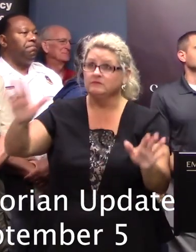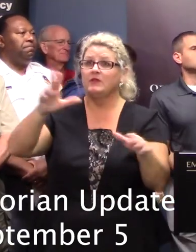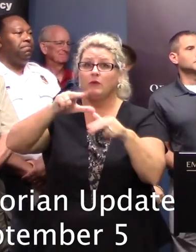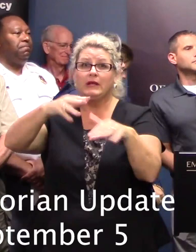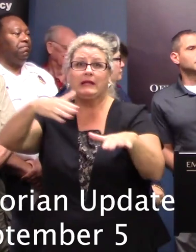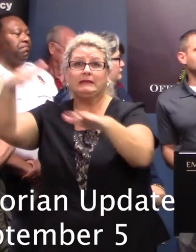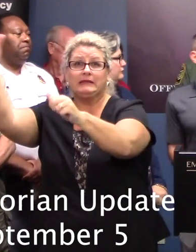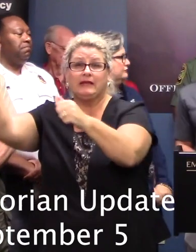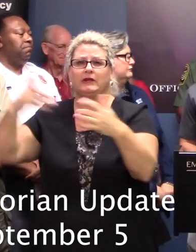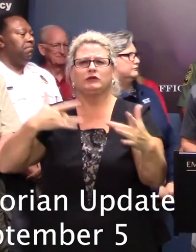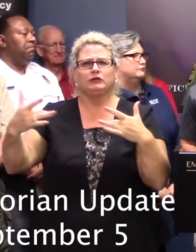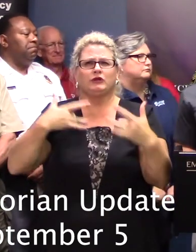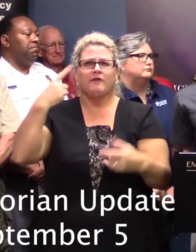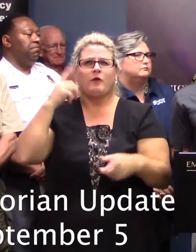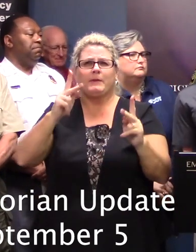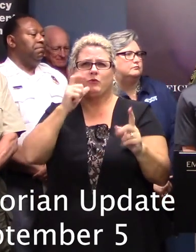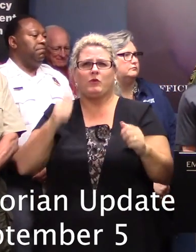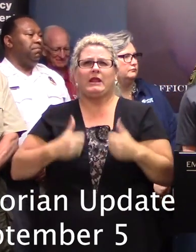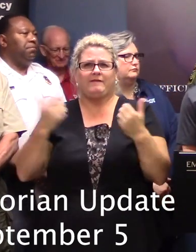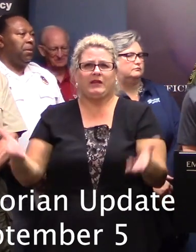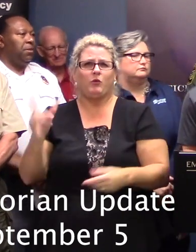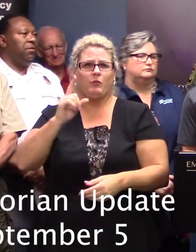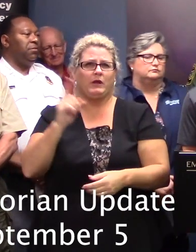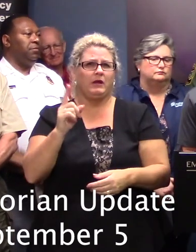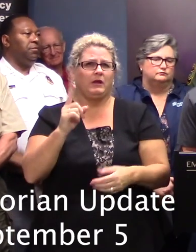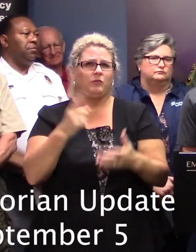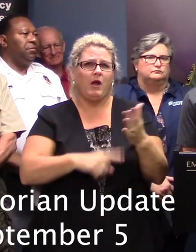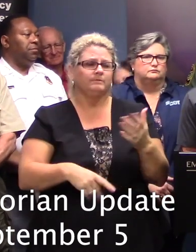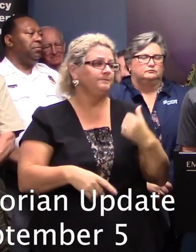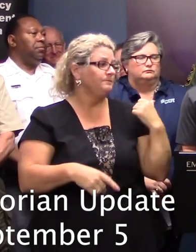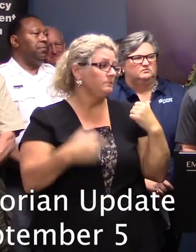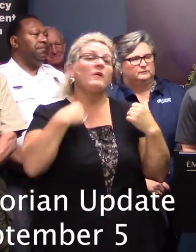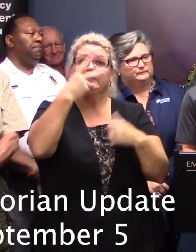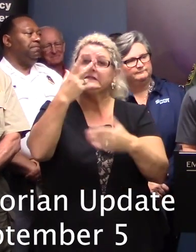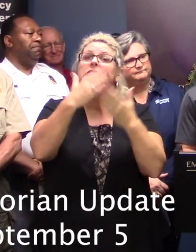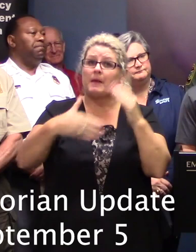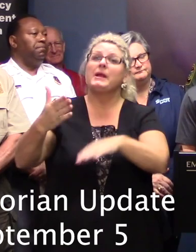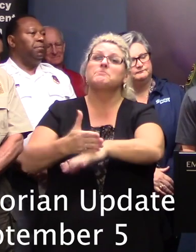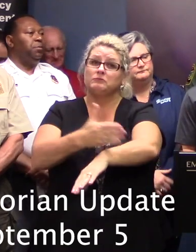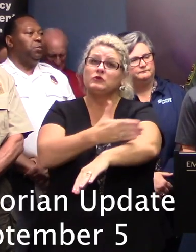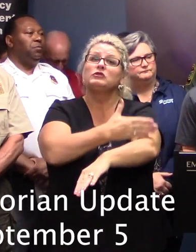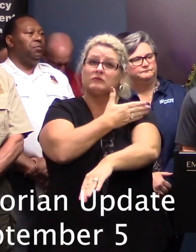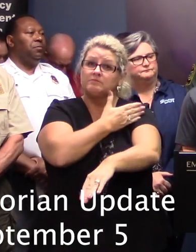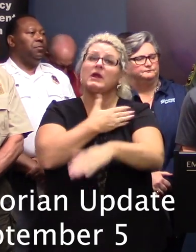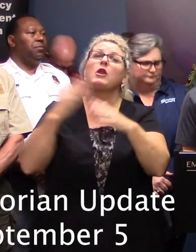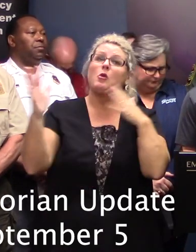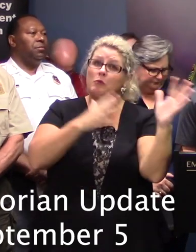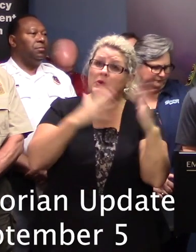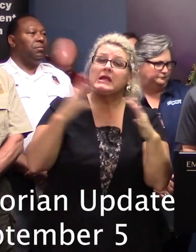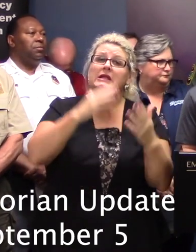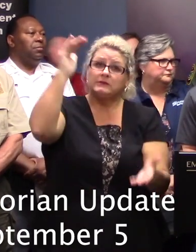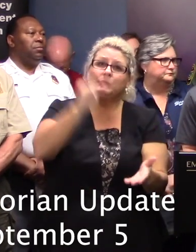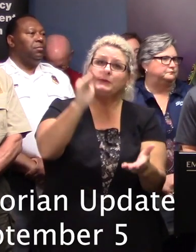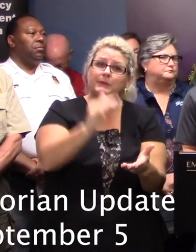is the biggest concern for our residents sure we're already seeing improving conditions in the southern part of the state the tropical storm force winds are lifting north of there